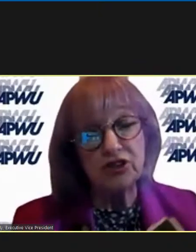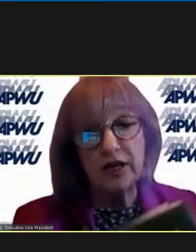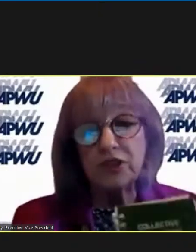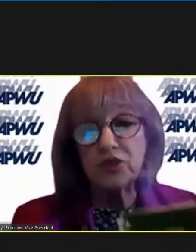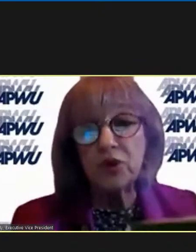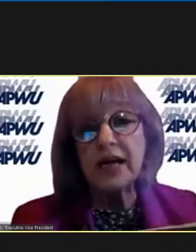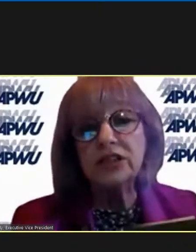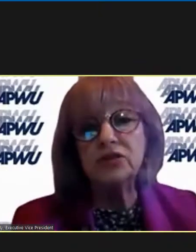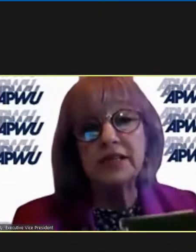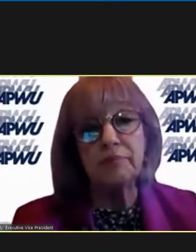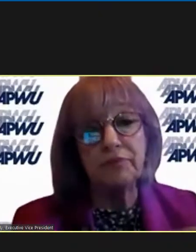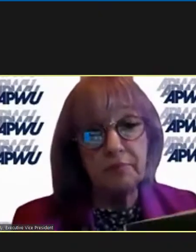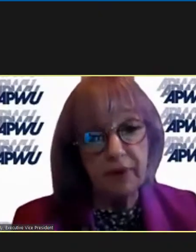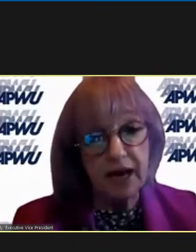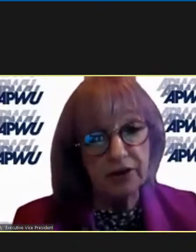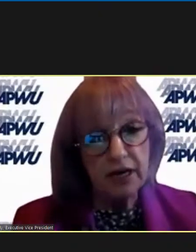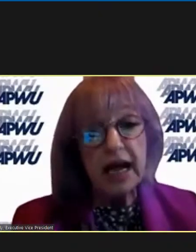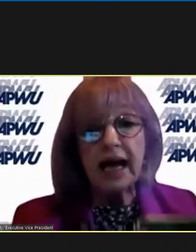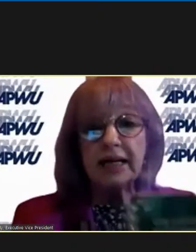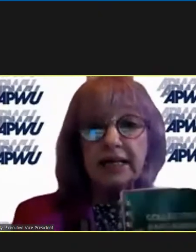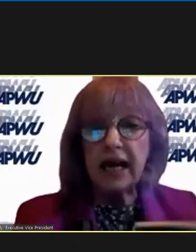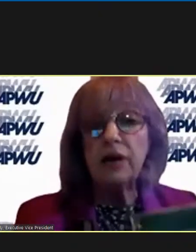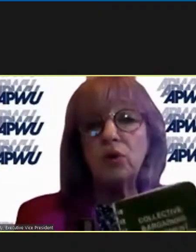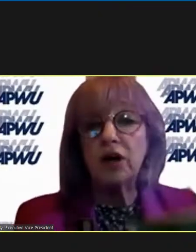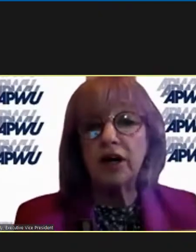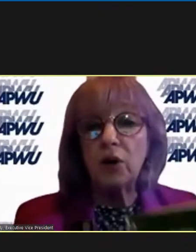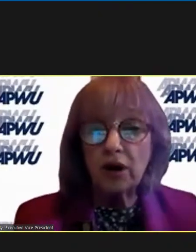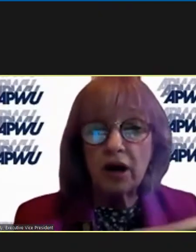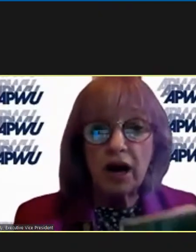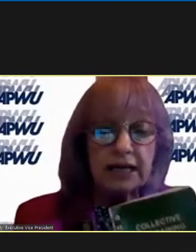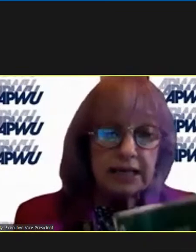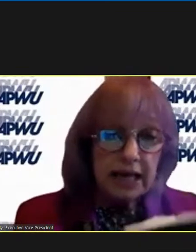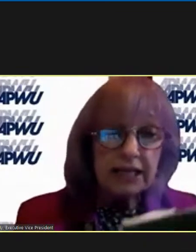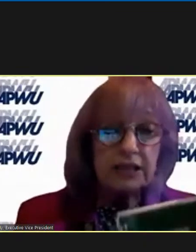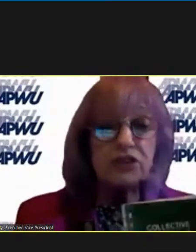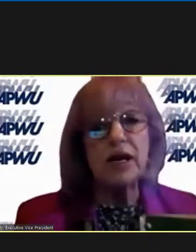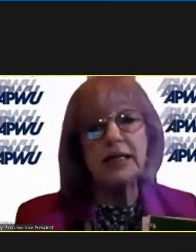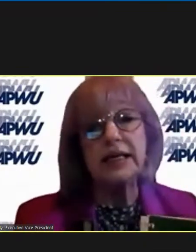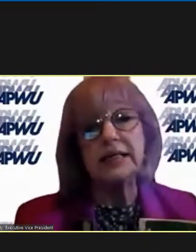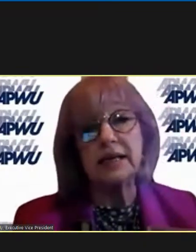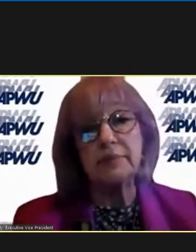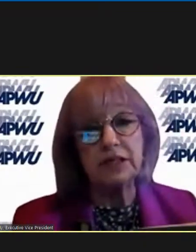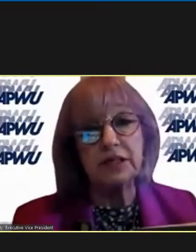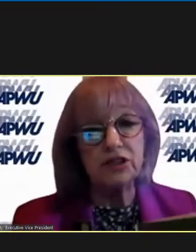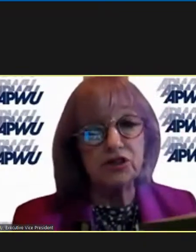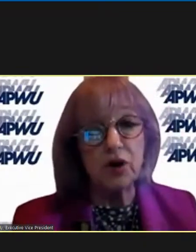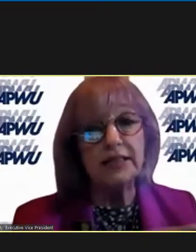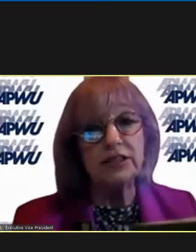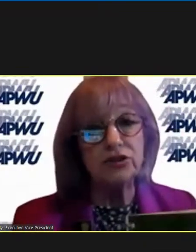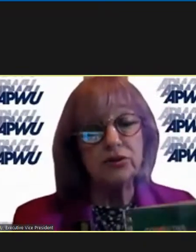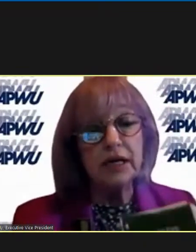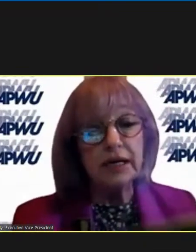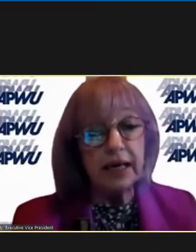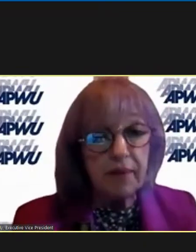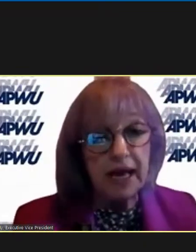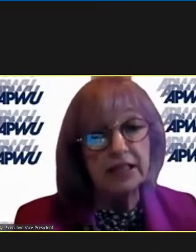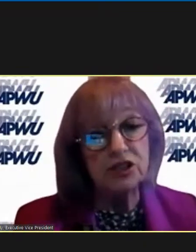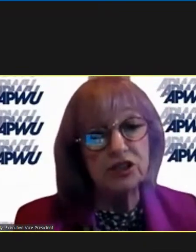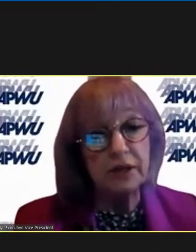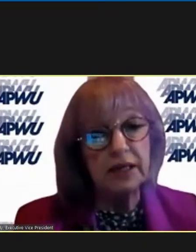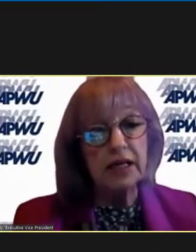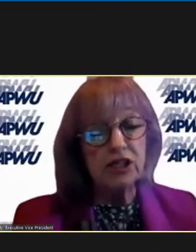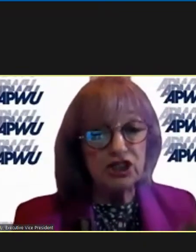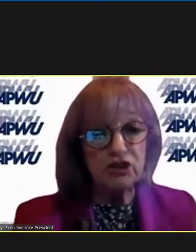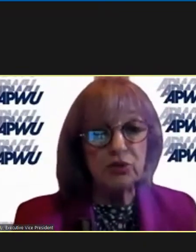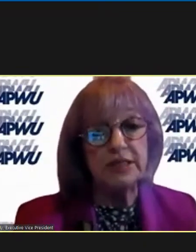a new contract we try to do something better and again we're going to work on it again to try to get something to try to get